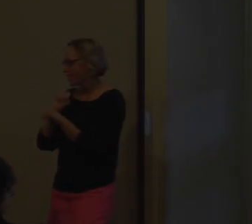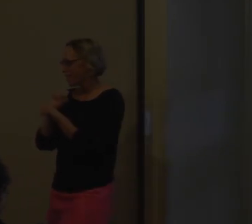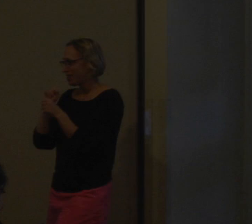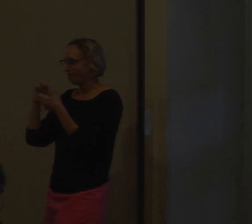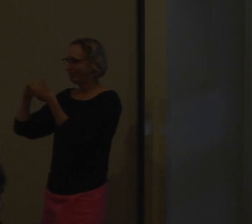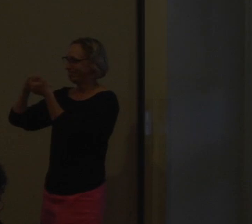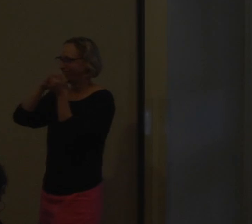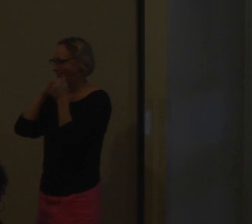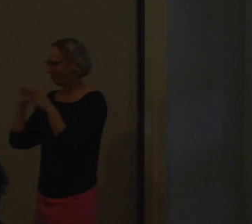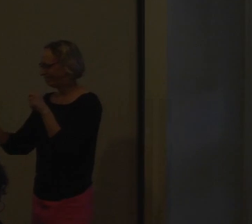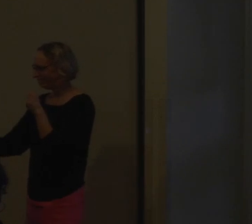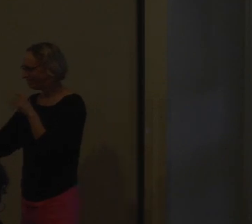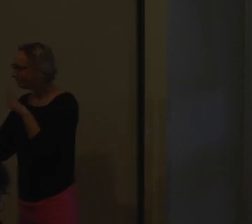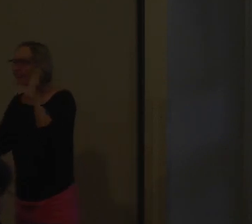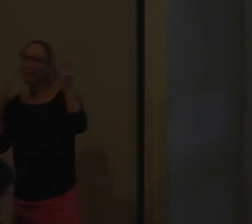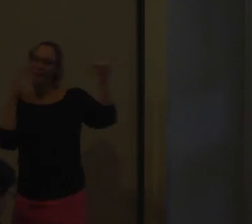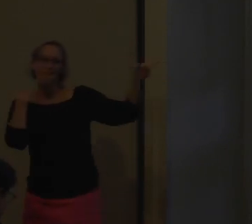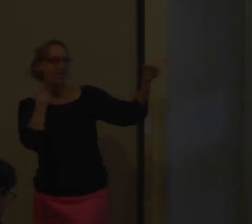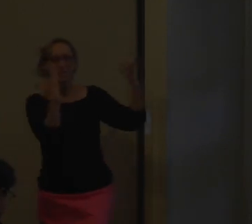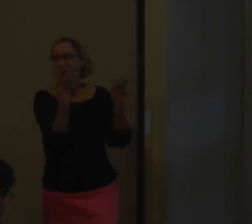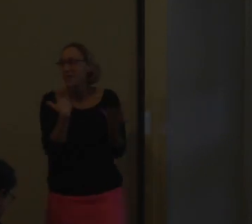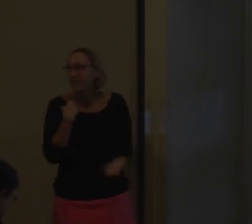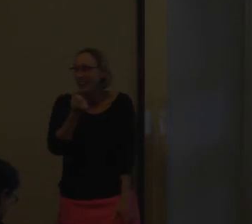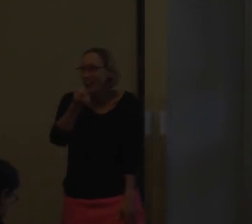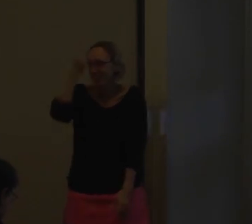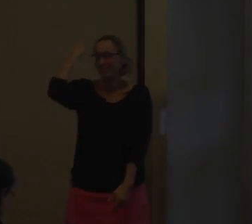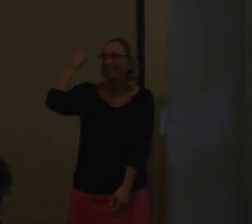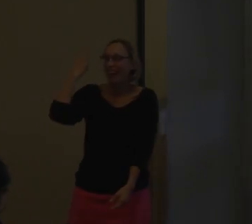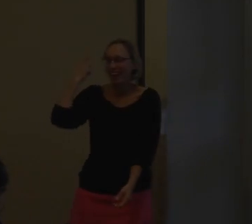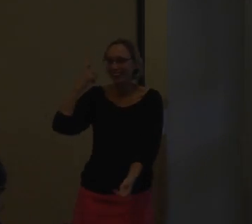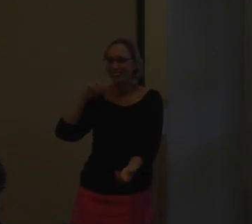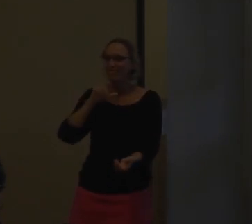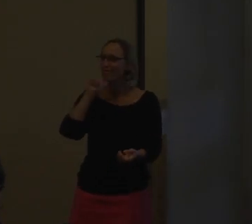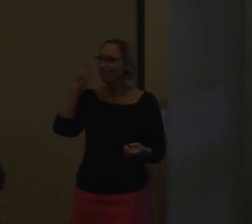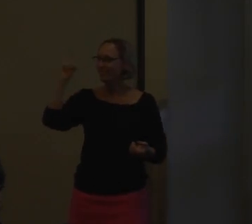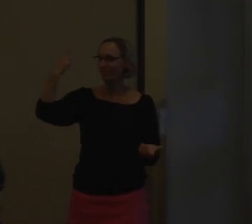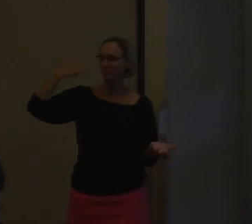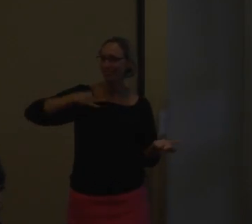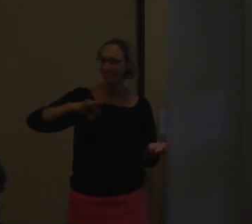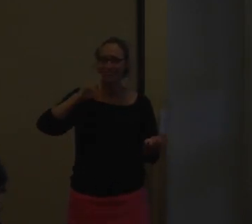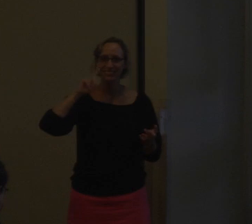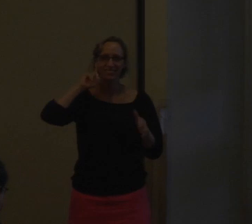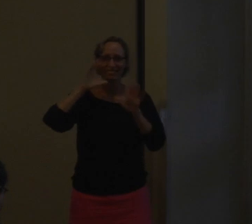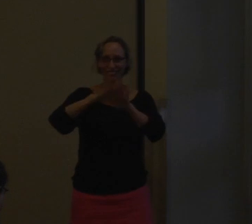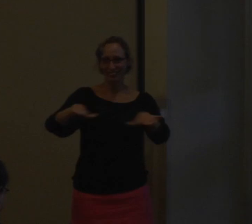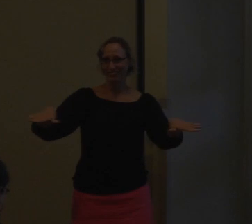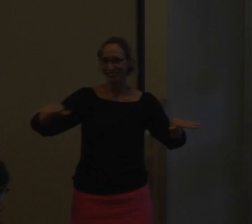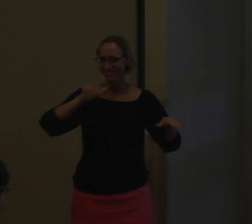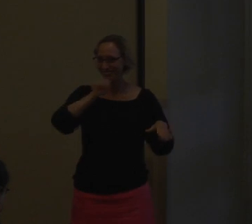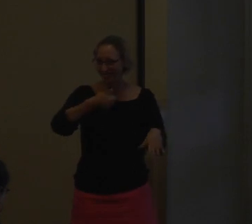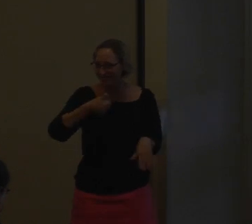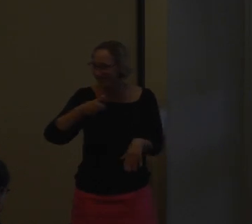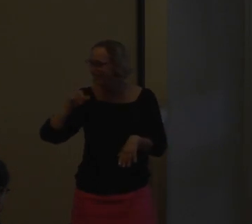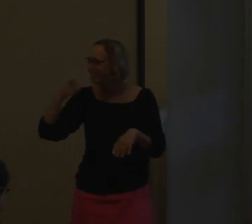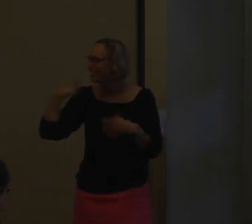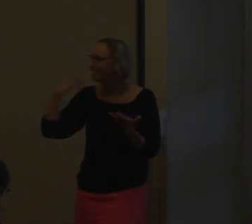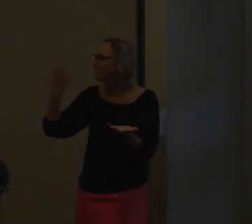have and we work collaboratively. So from what we understand, it does not just benefit deaf